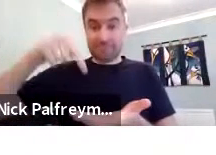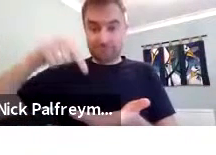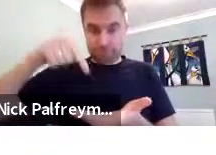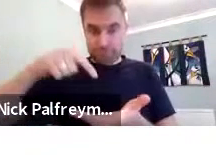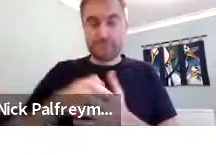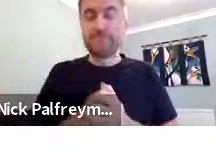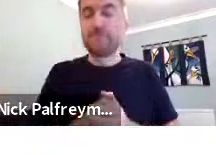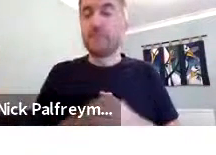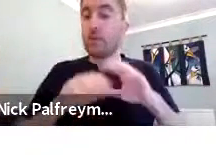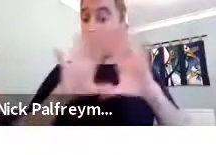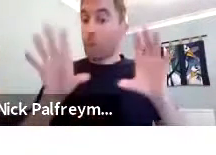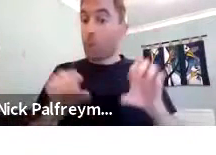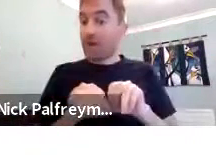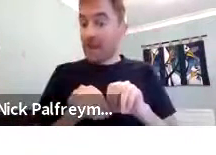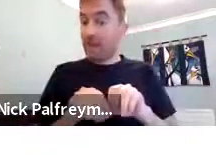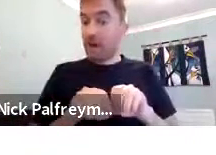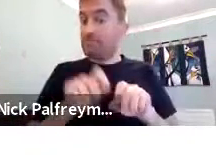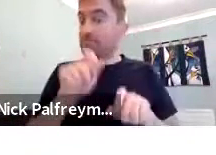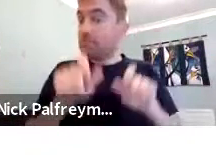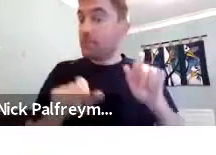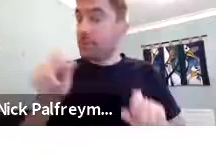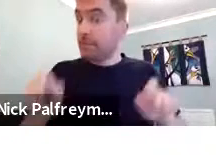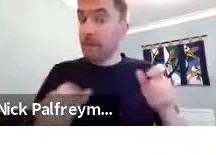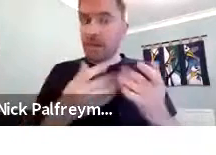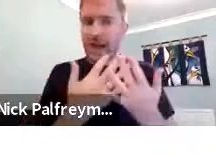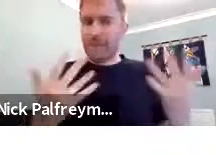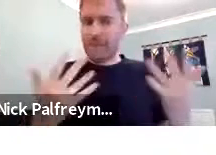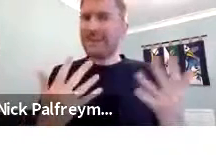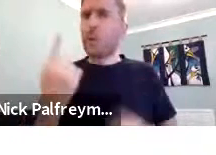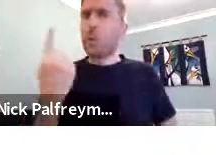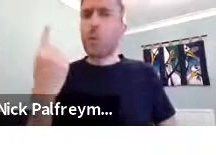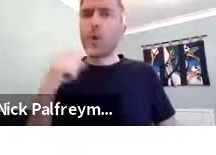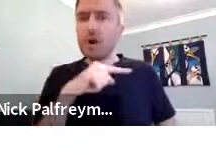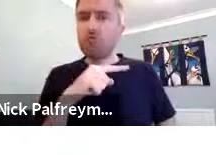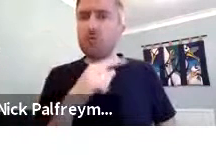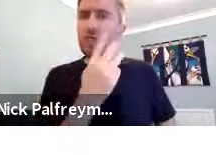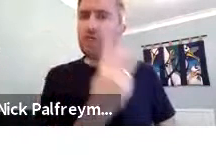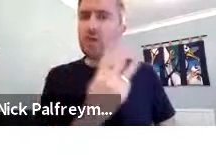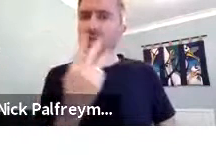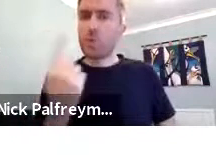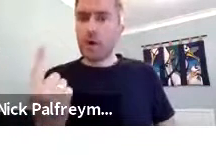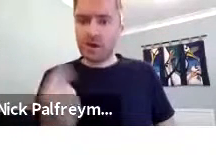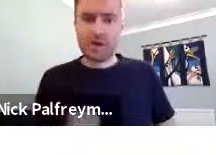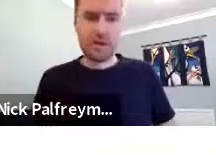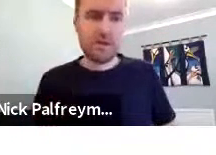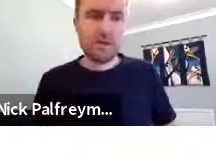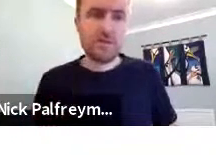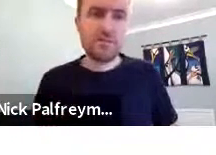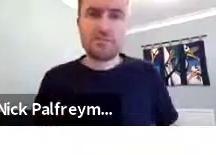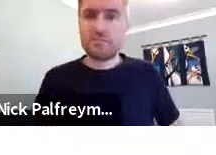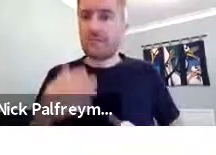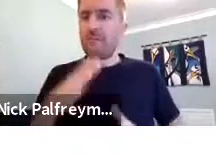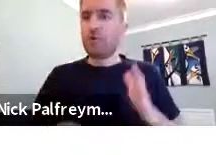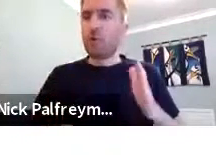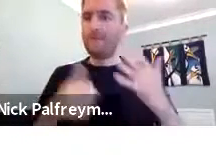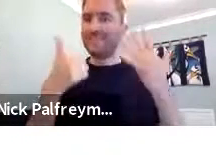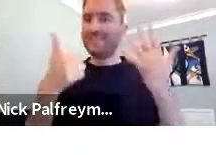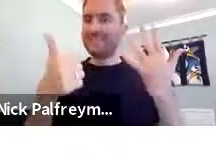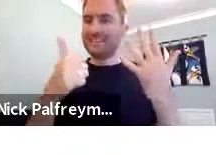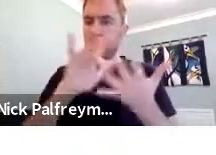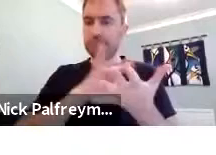So the Bisindo Corpus, all together, there were 131